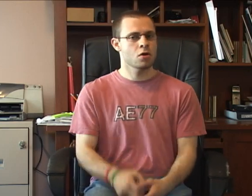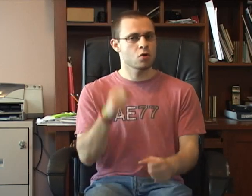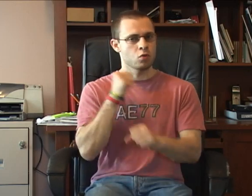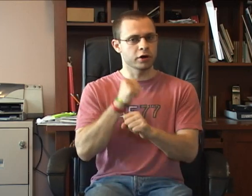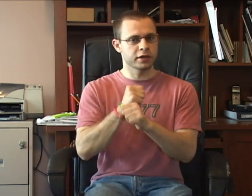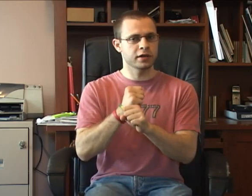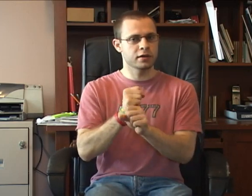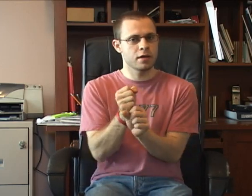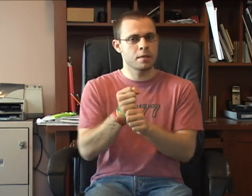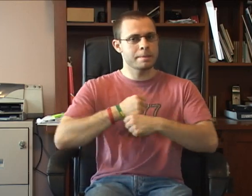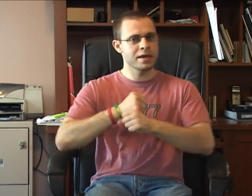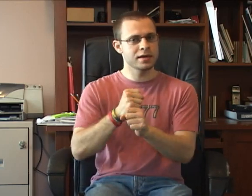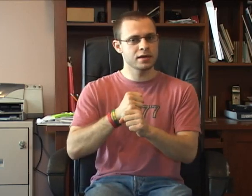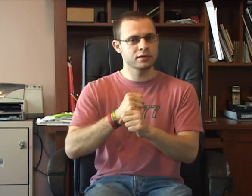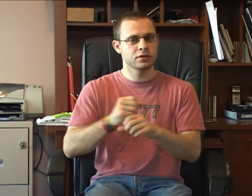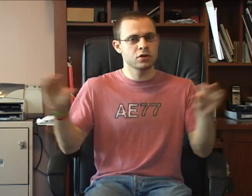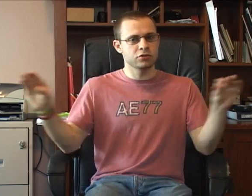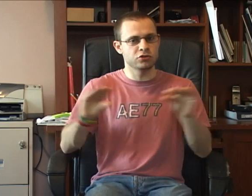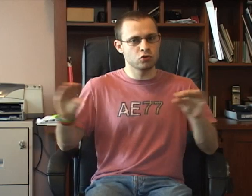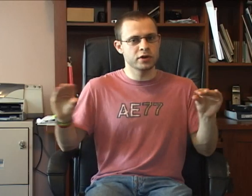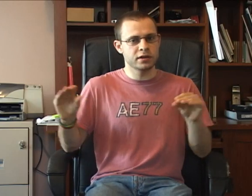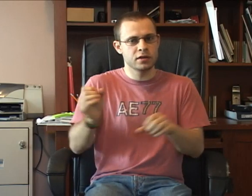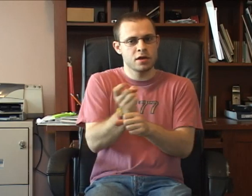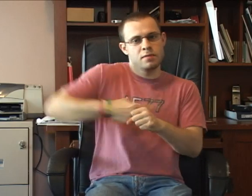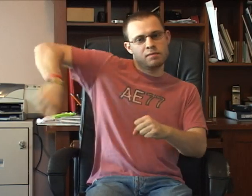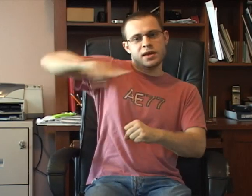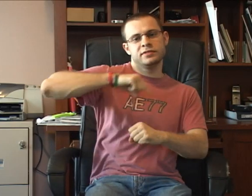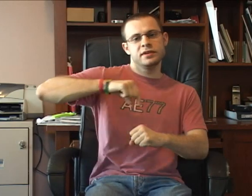Work it, make it, just do it, makes us